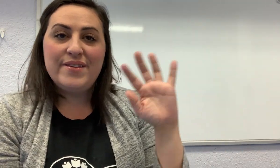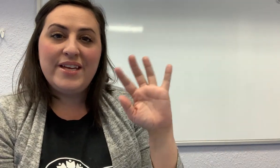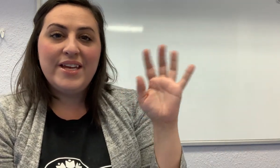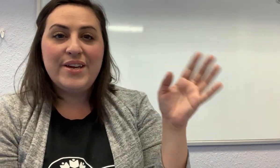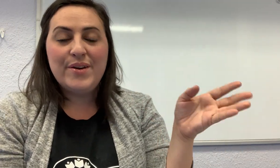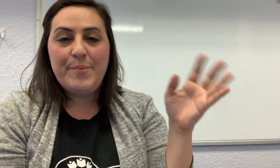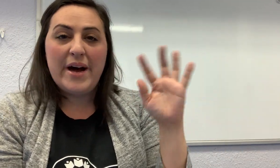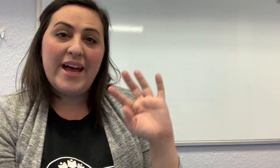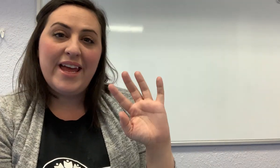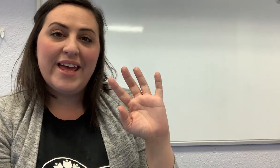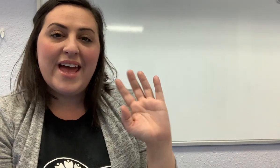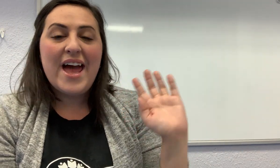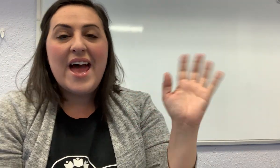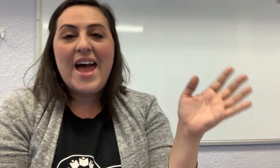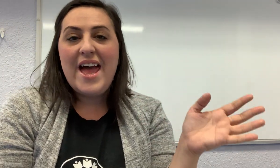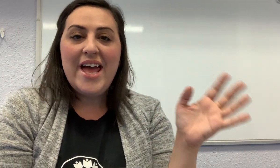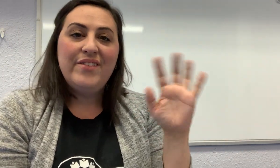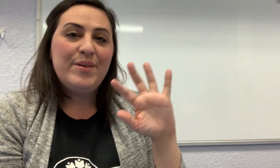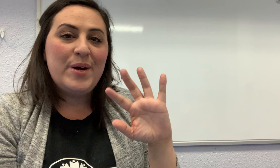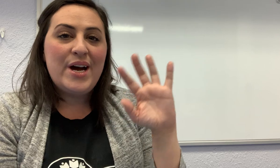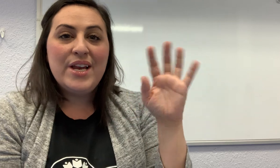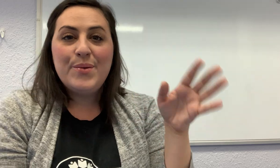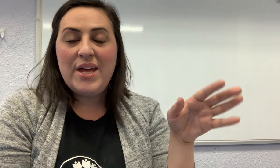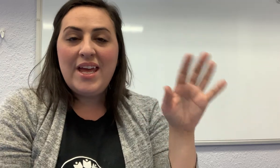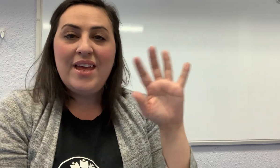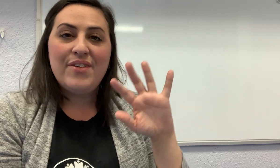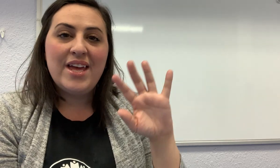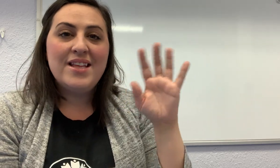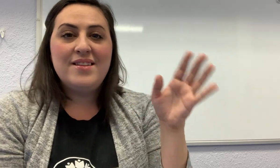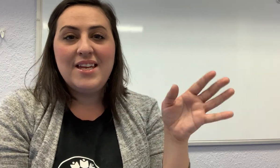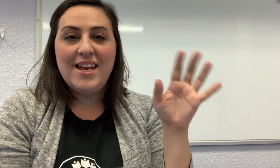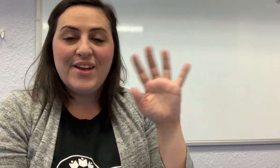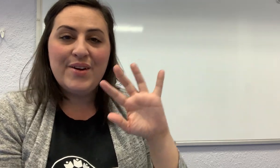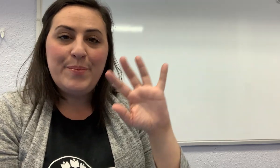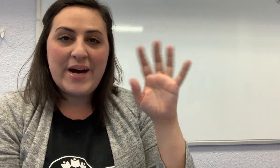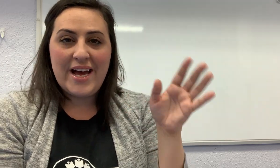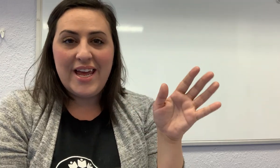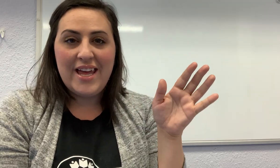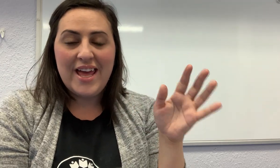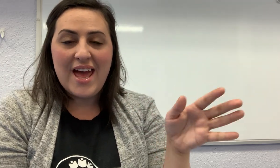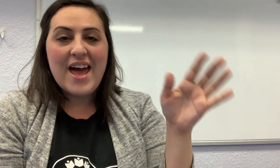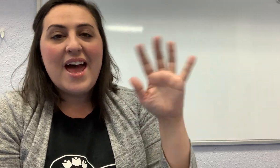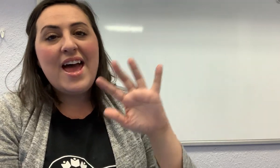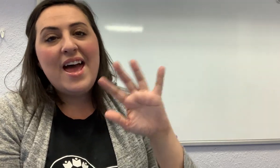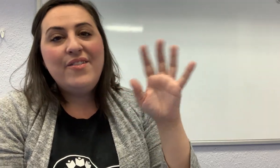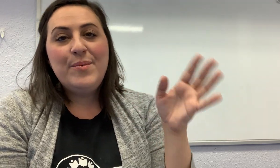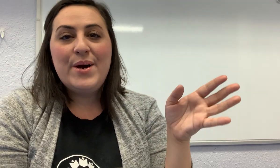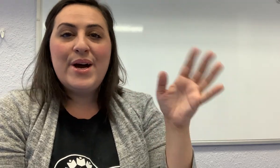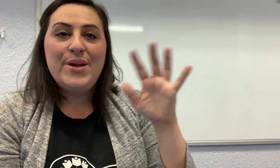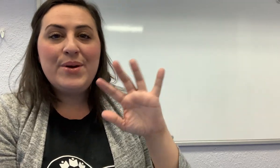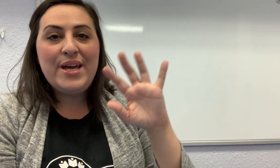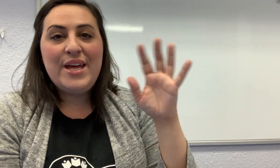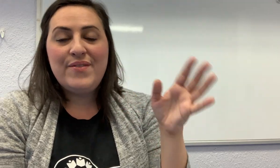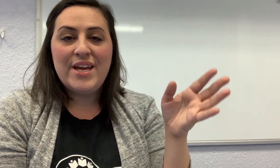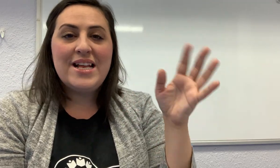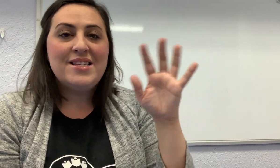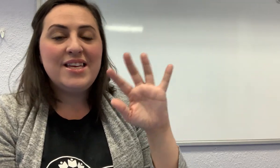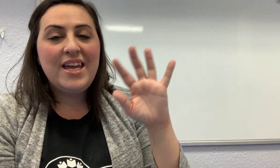sing goodbye. Everybody wave and sing goodbye. Everybody wave and sing